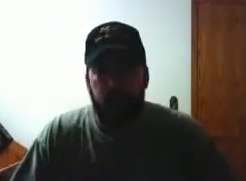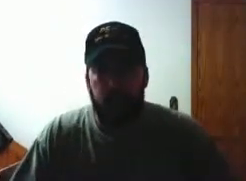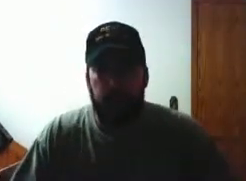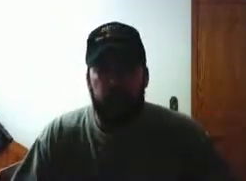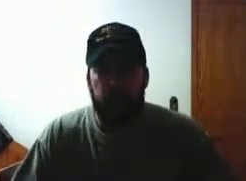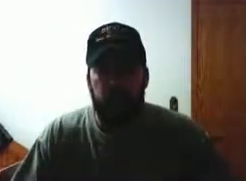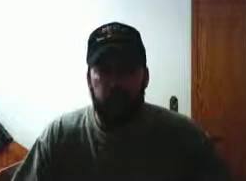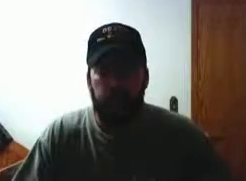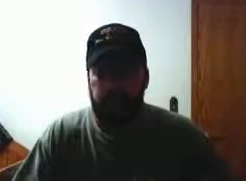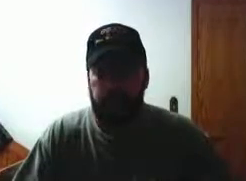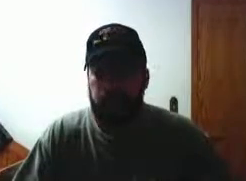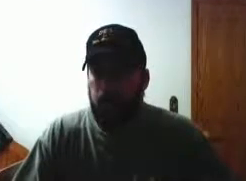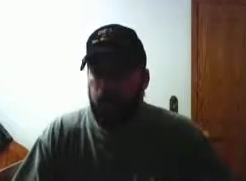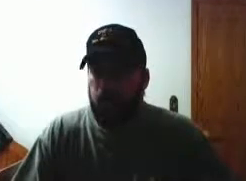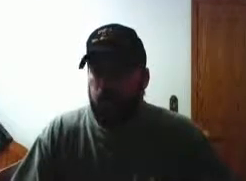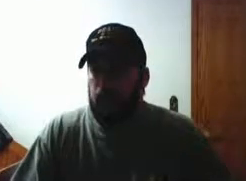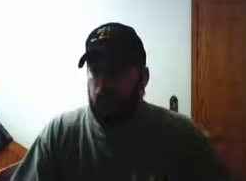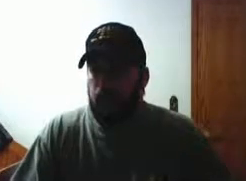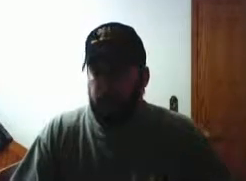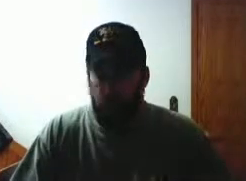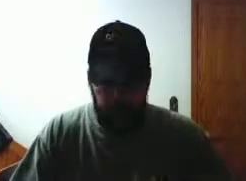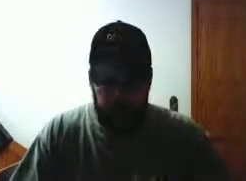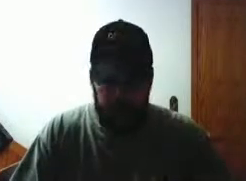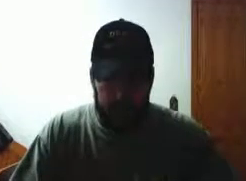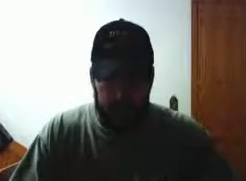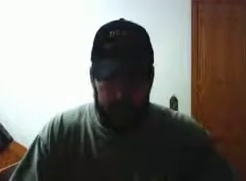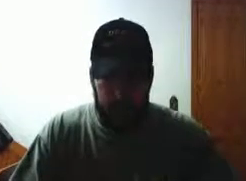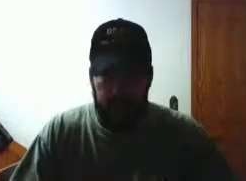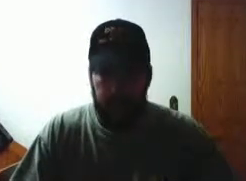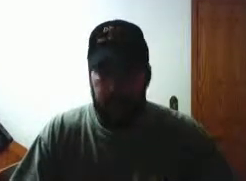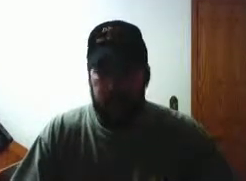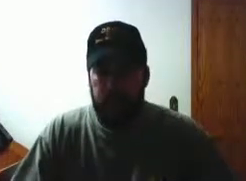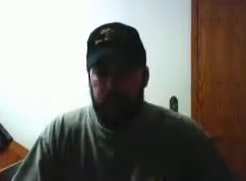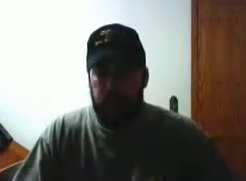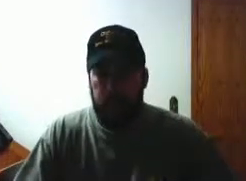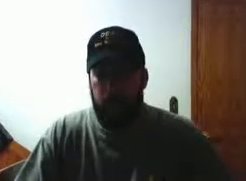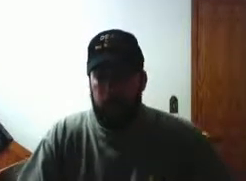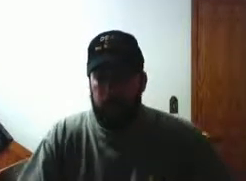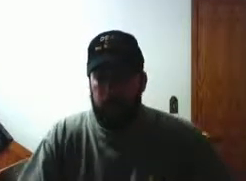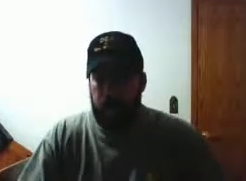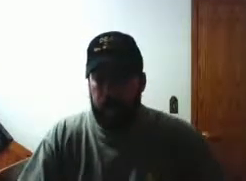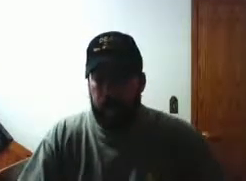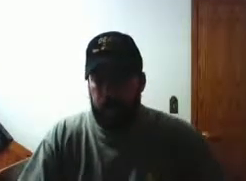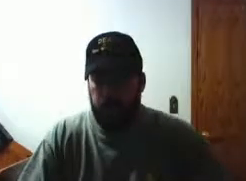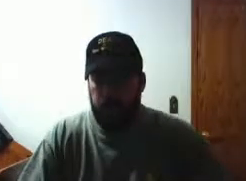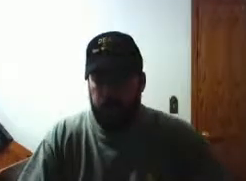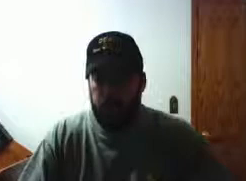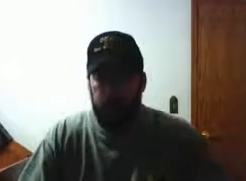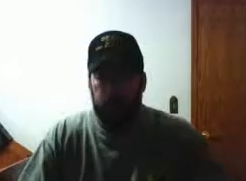but before i do i want to say this again i want to thank all my subscribers and friends and uh